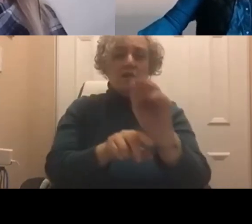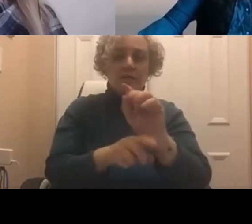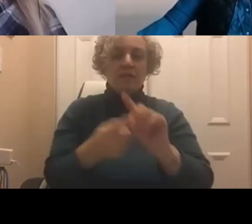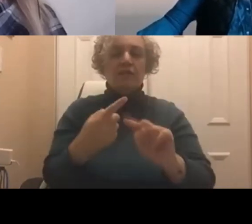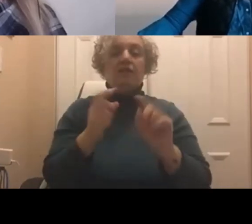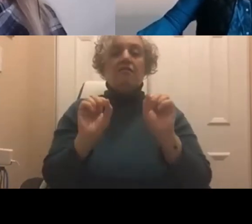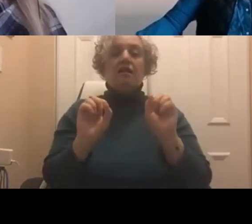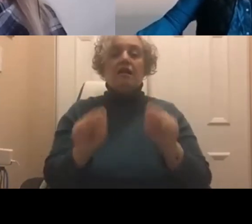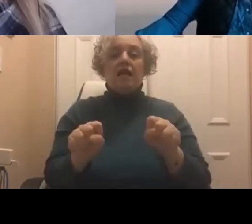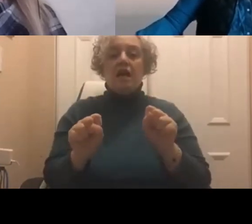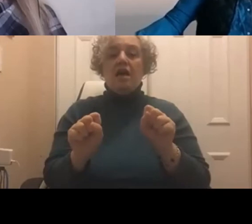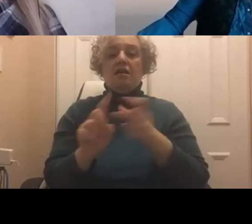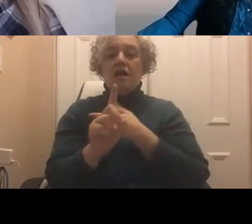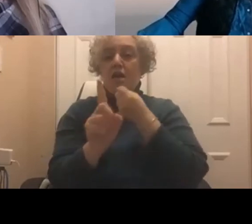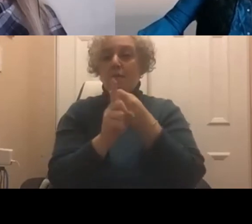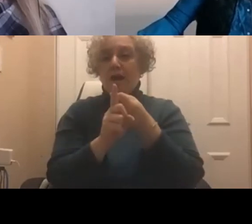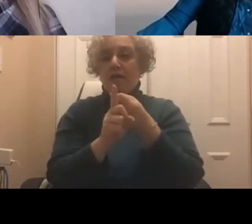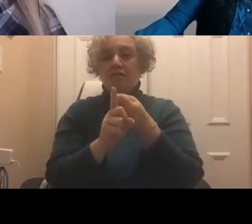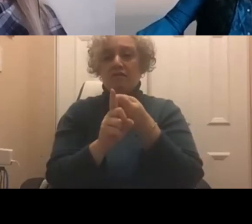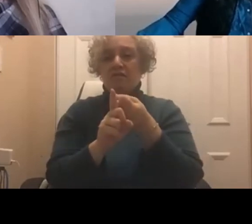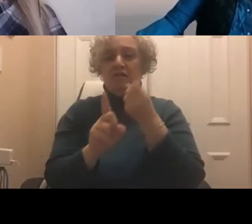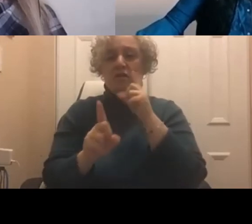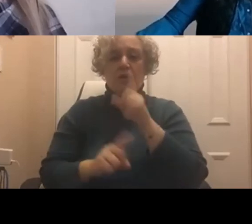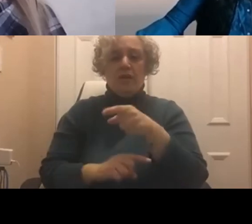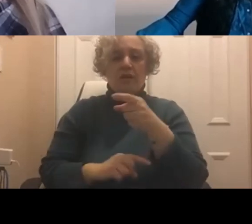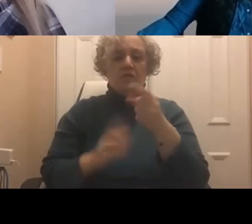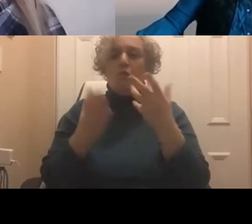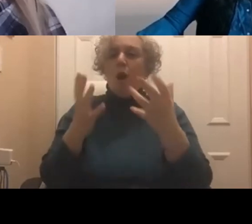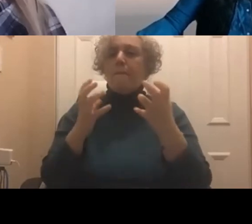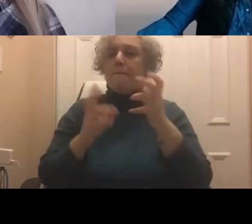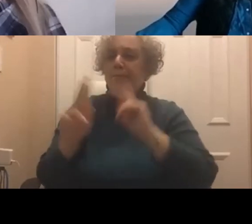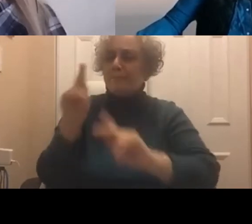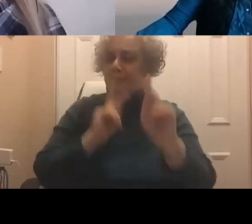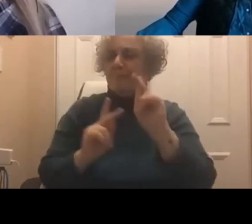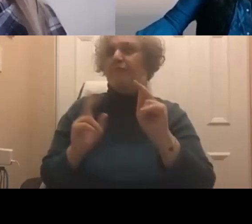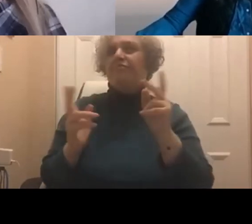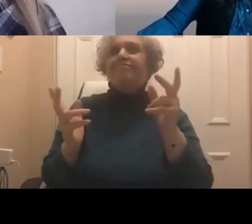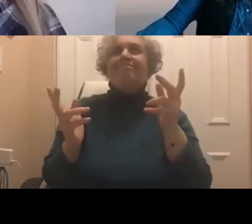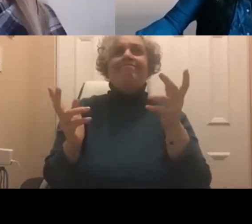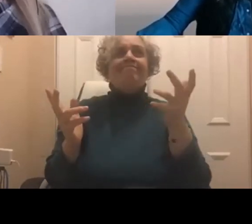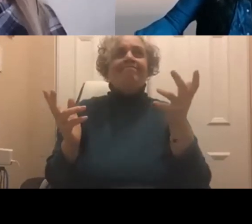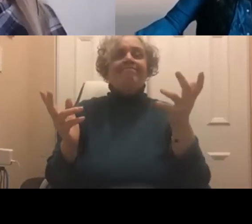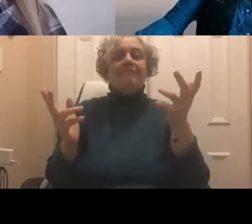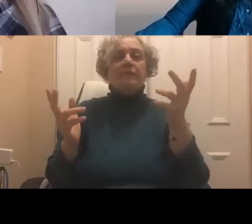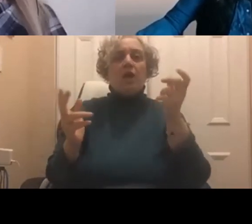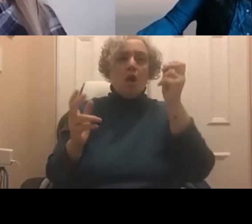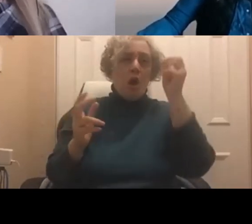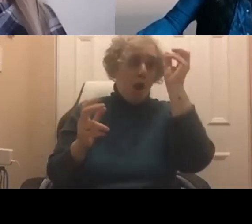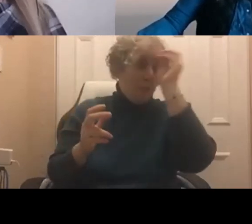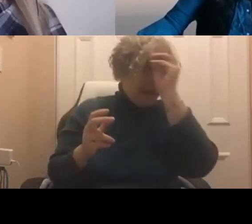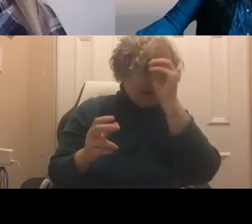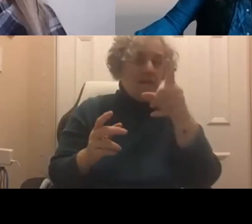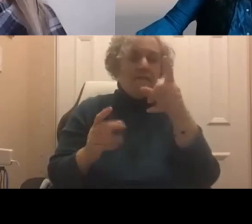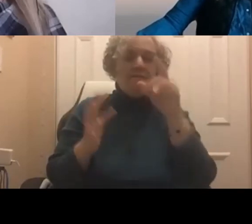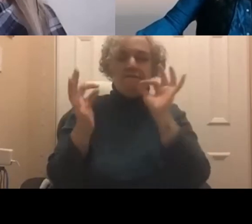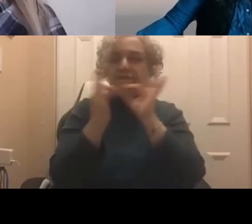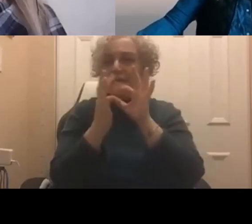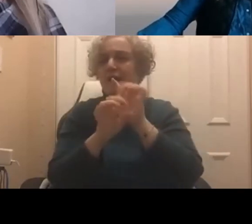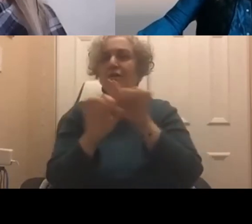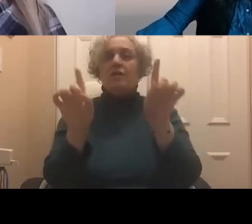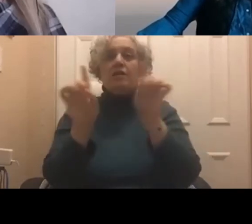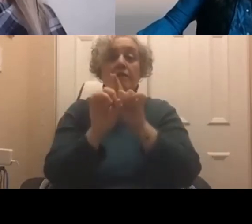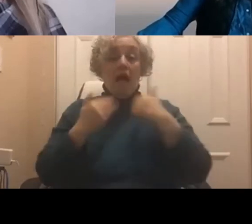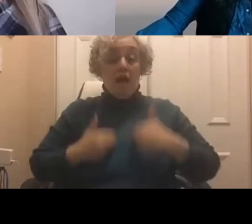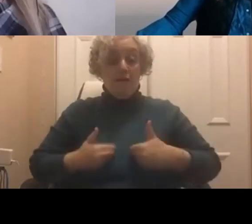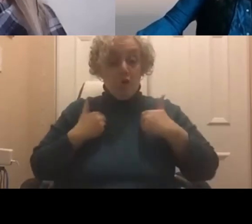the biggest impact that you think. I just want to get people's opinions, you know, if it's both human, there's a human